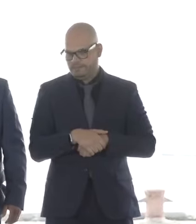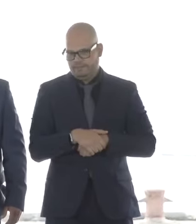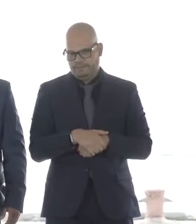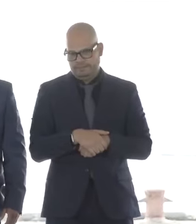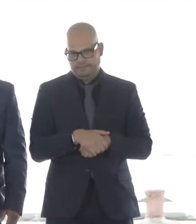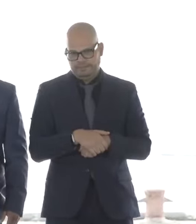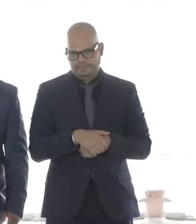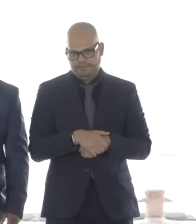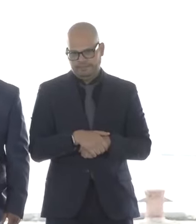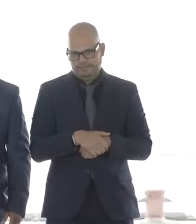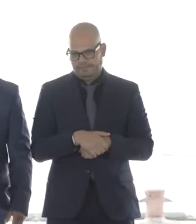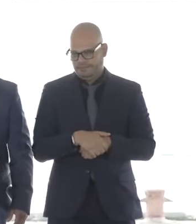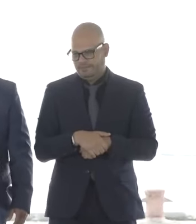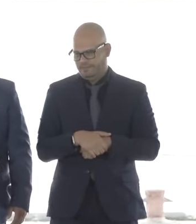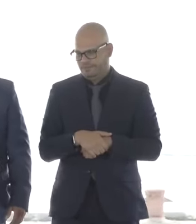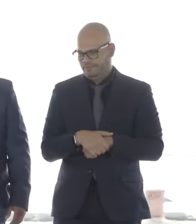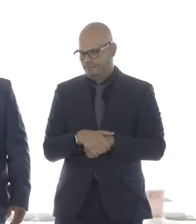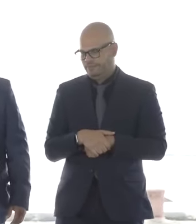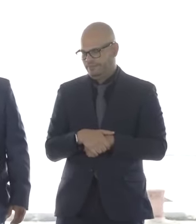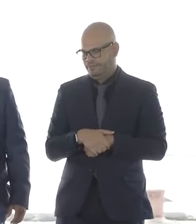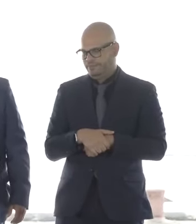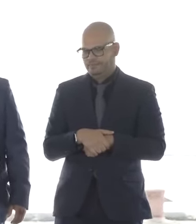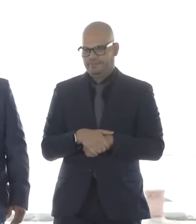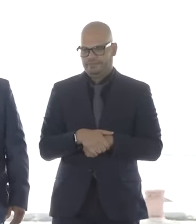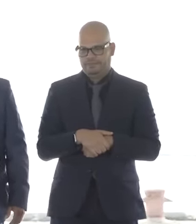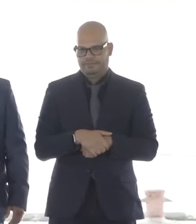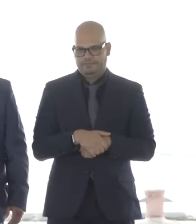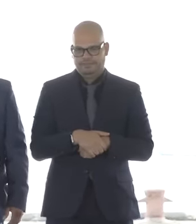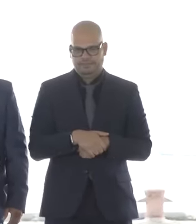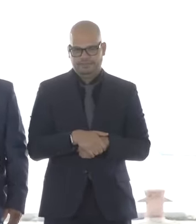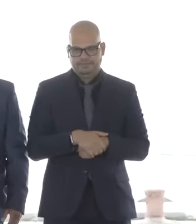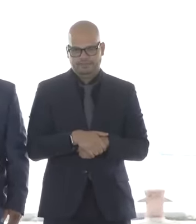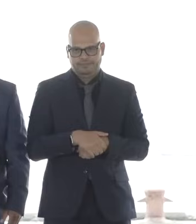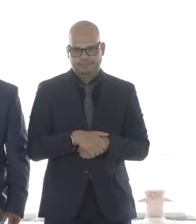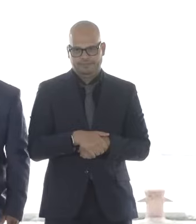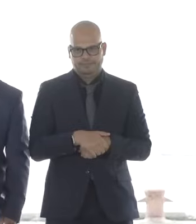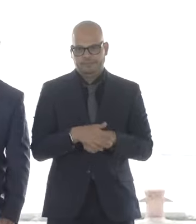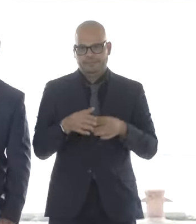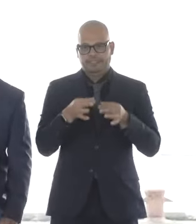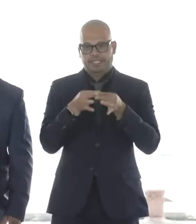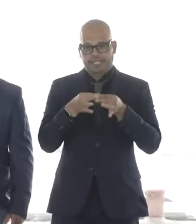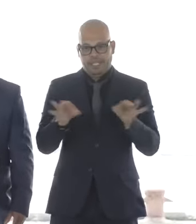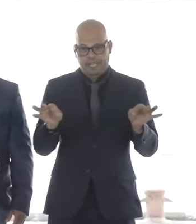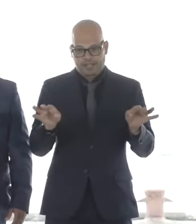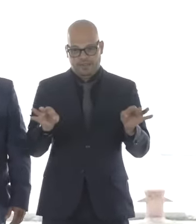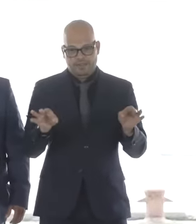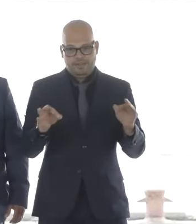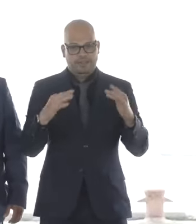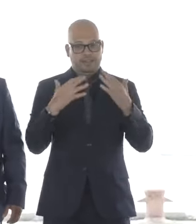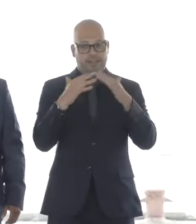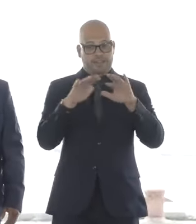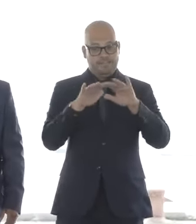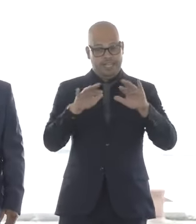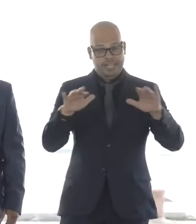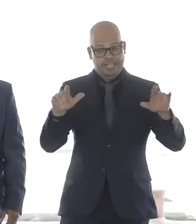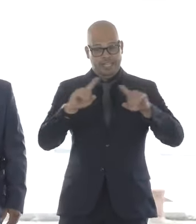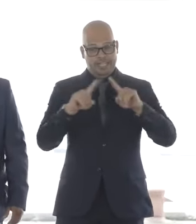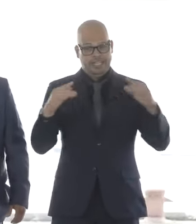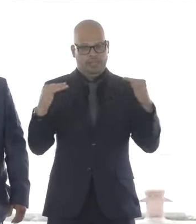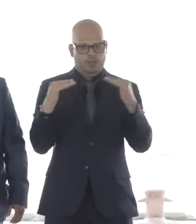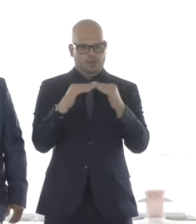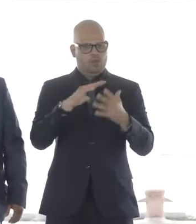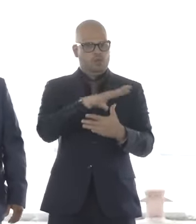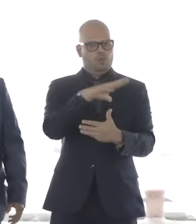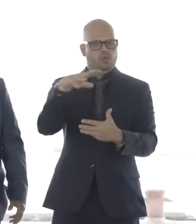The language in the PLA contains substantial diversity, equity, and inclusion conditions, apprenticeship utilization,